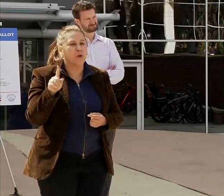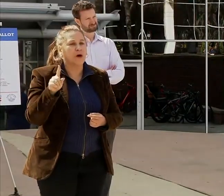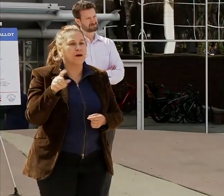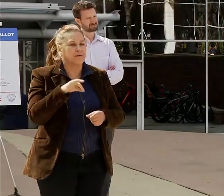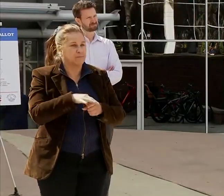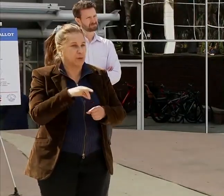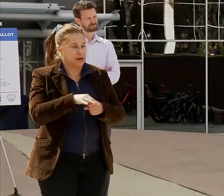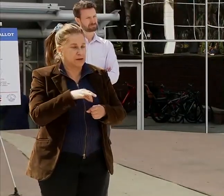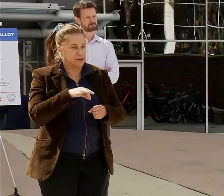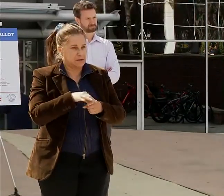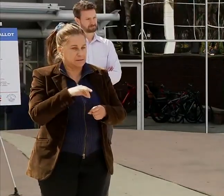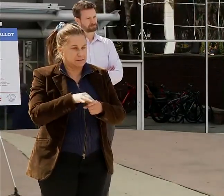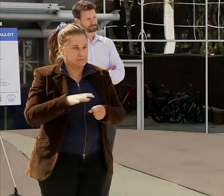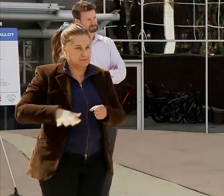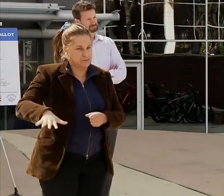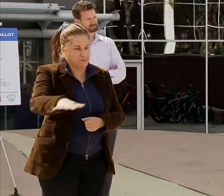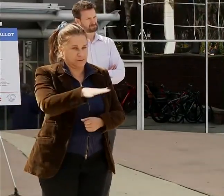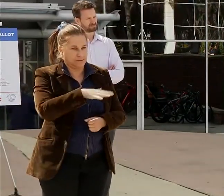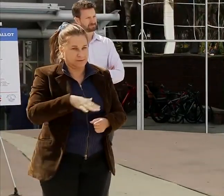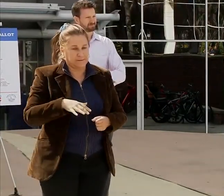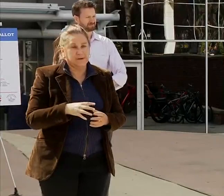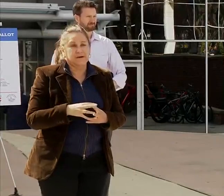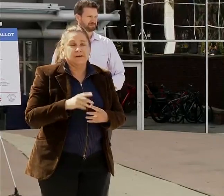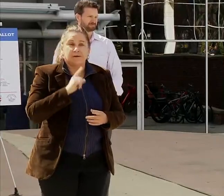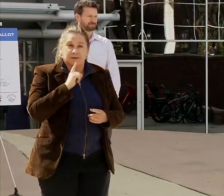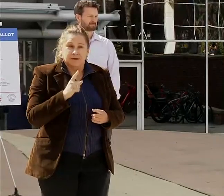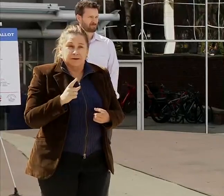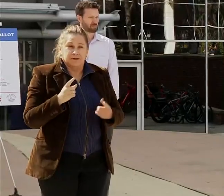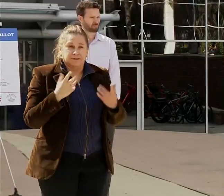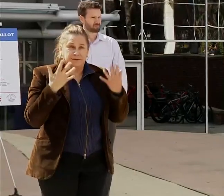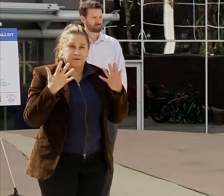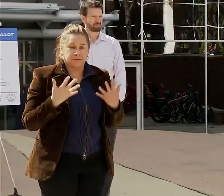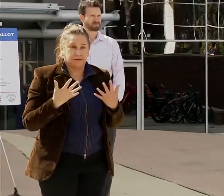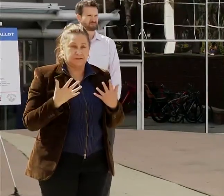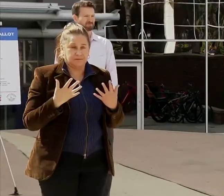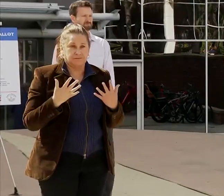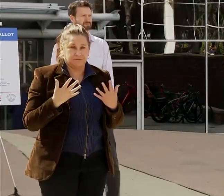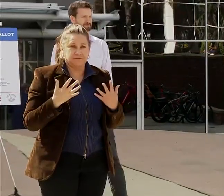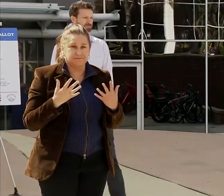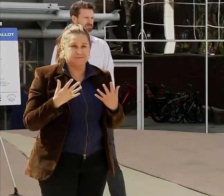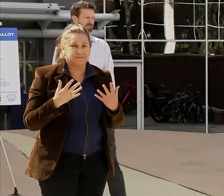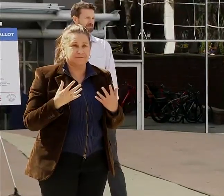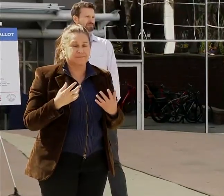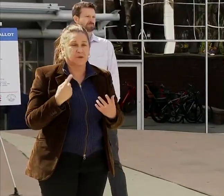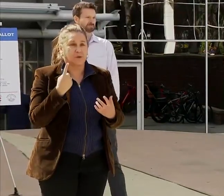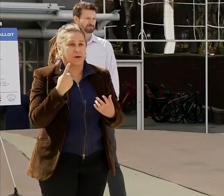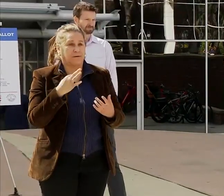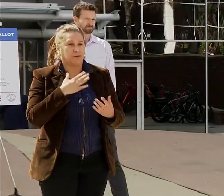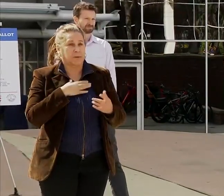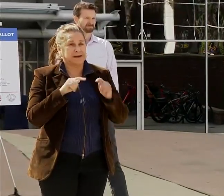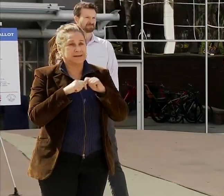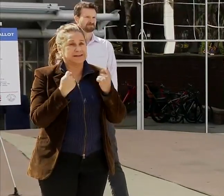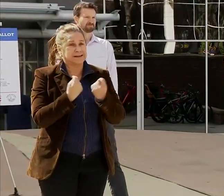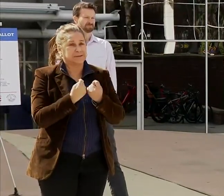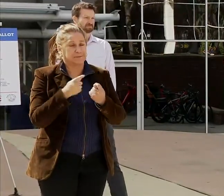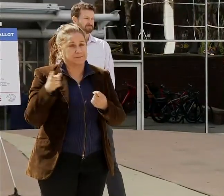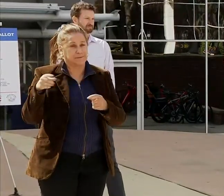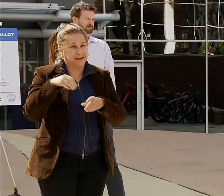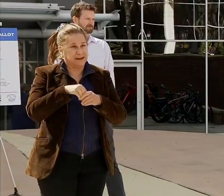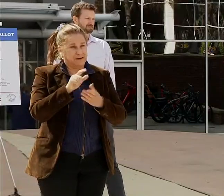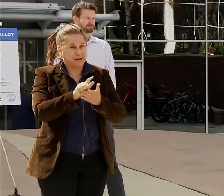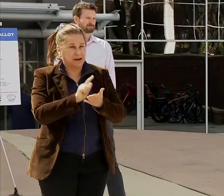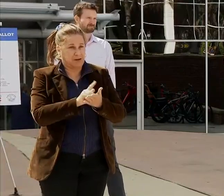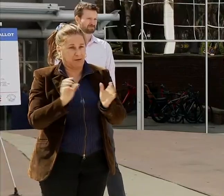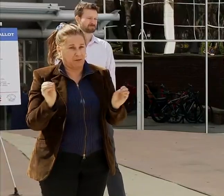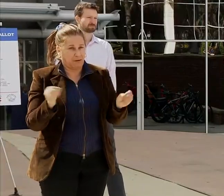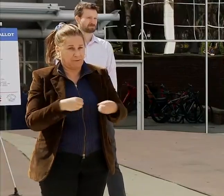my team who worked in the Office of Legal Counsel recently tested positive for COVID-19 and